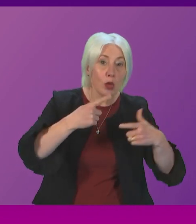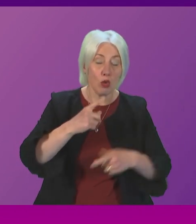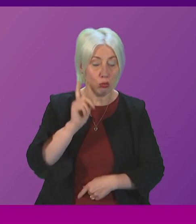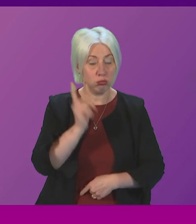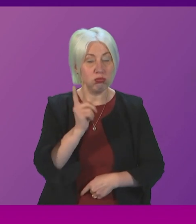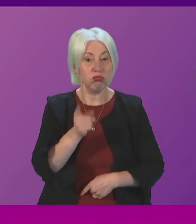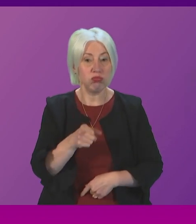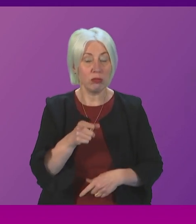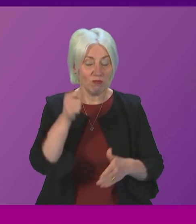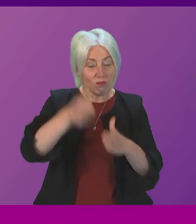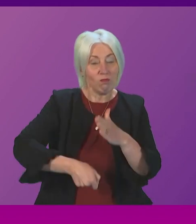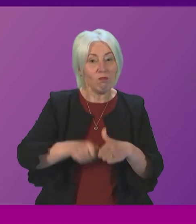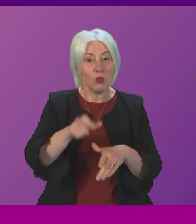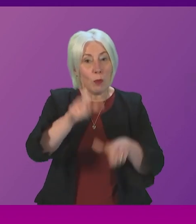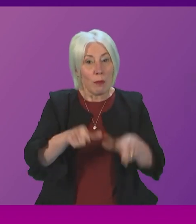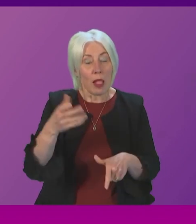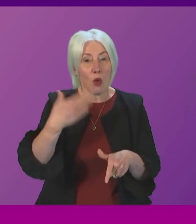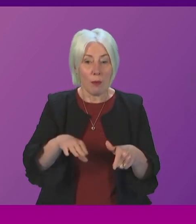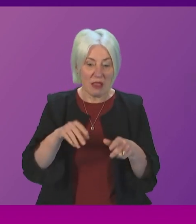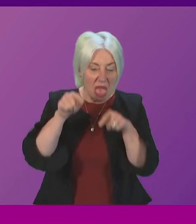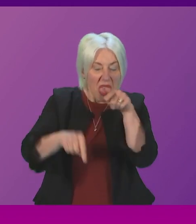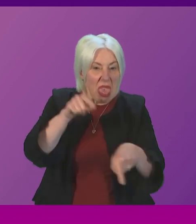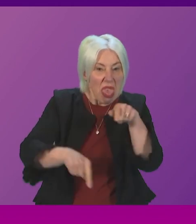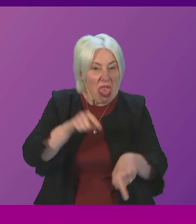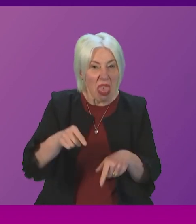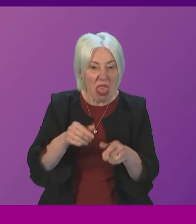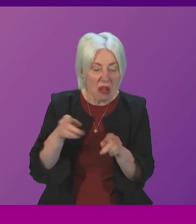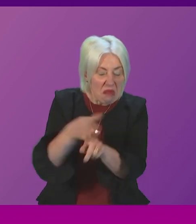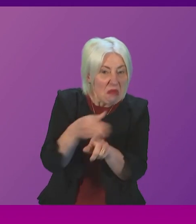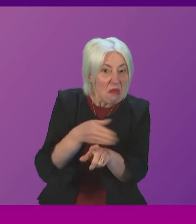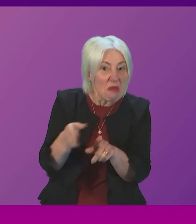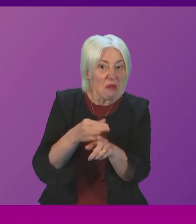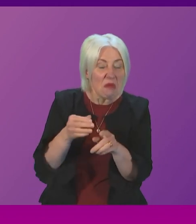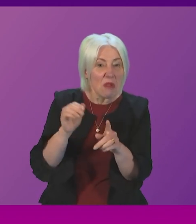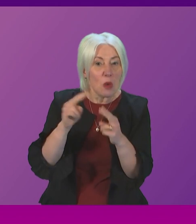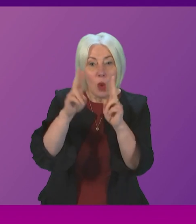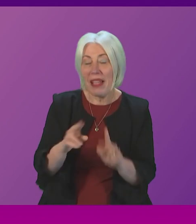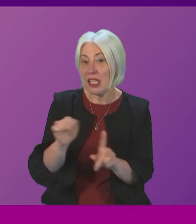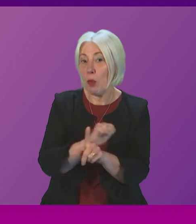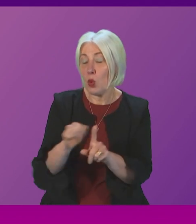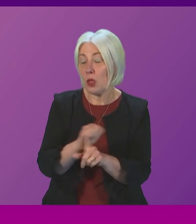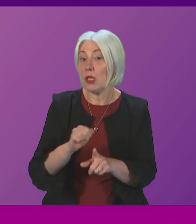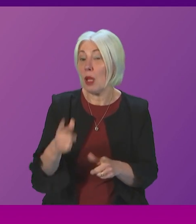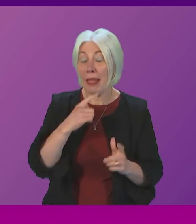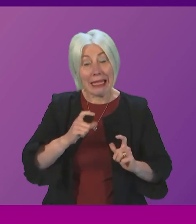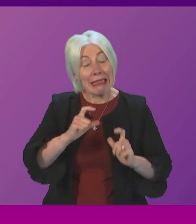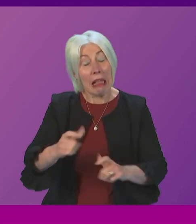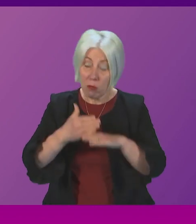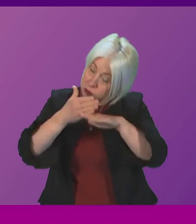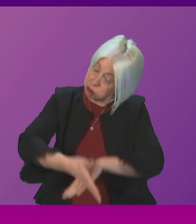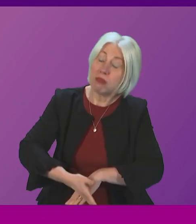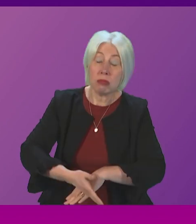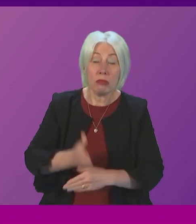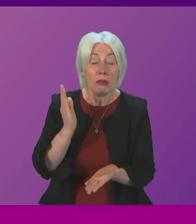perpetrators of abuse and protect people at risk however as the report highlights there is clearly still more work to be done